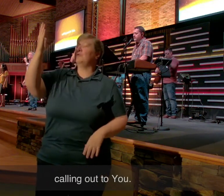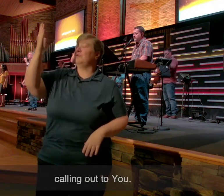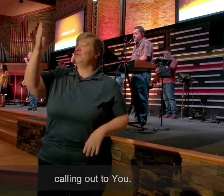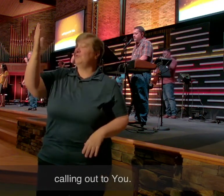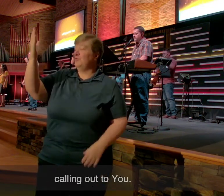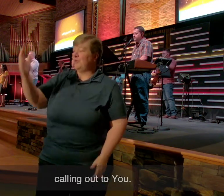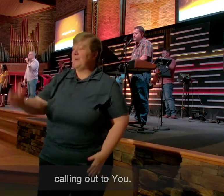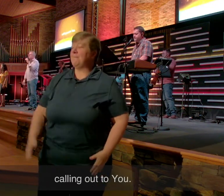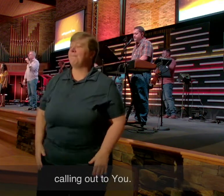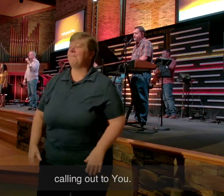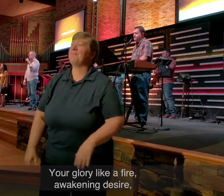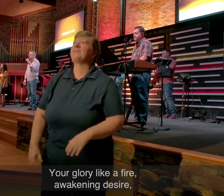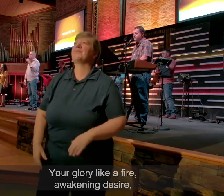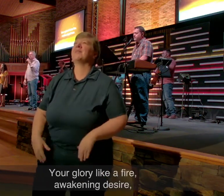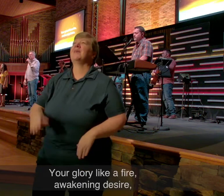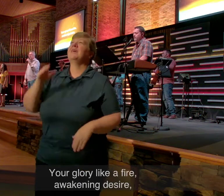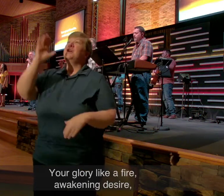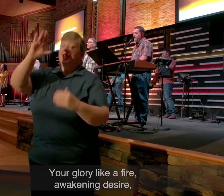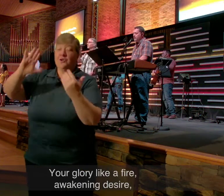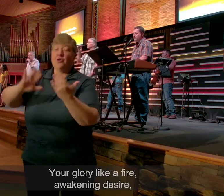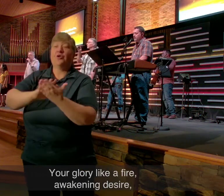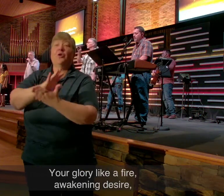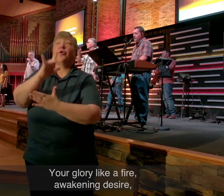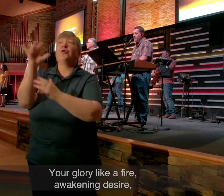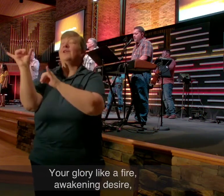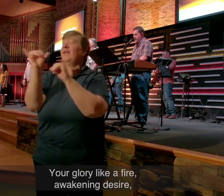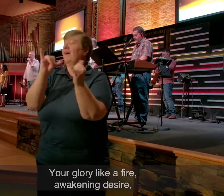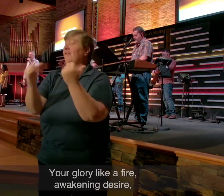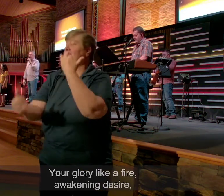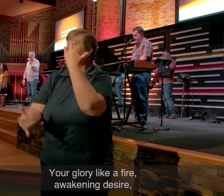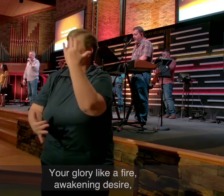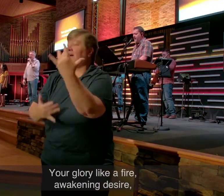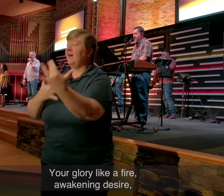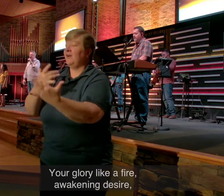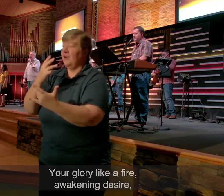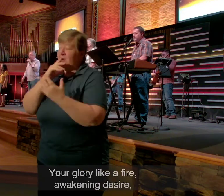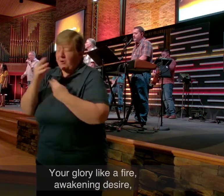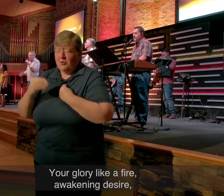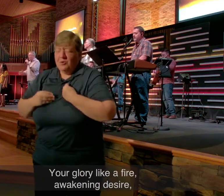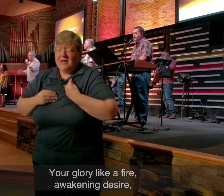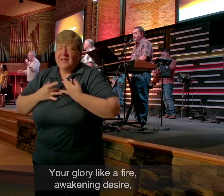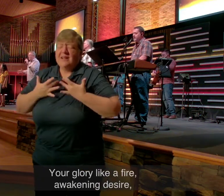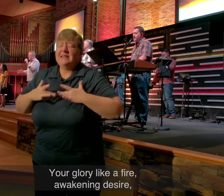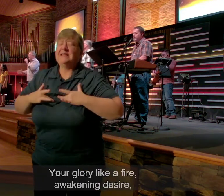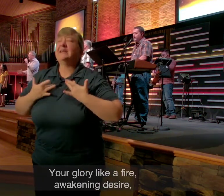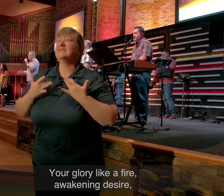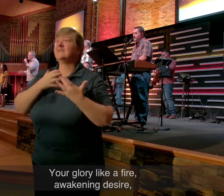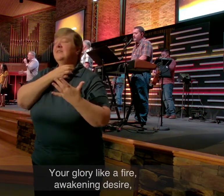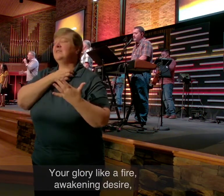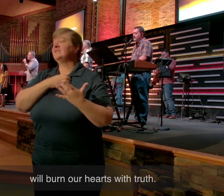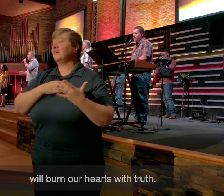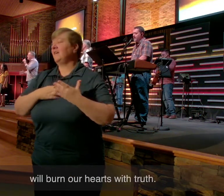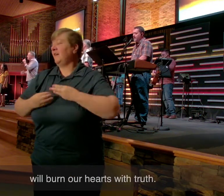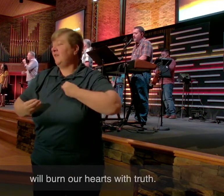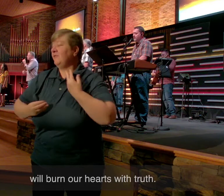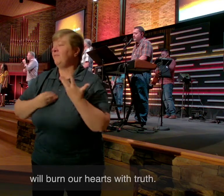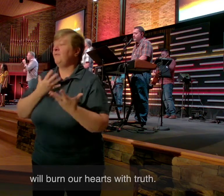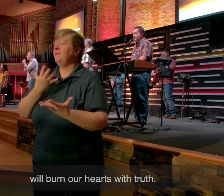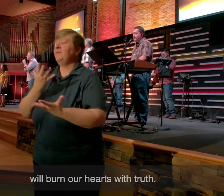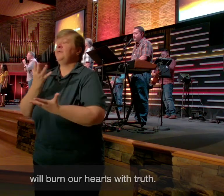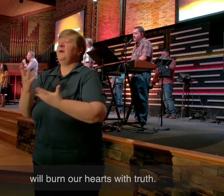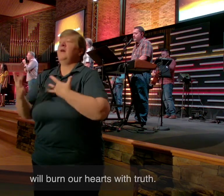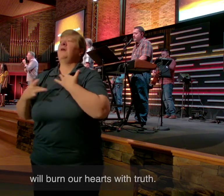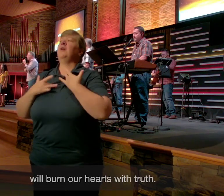you. Your glory like a fire. Awakening desire. You'll